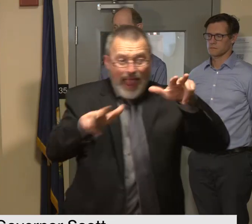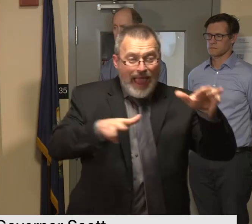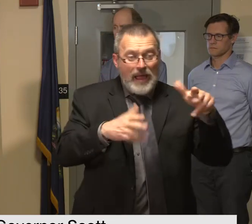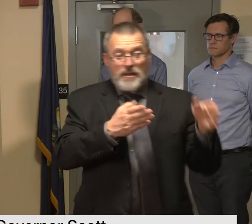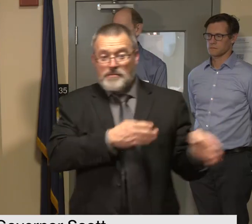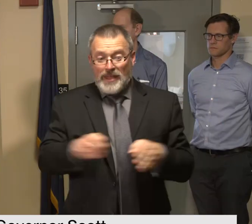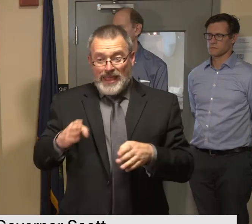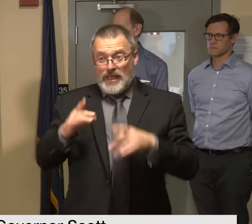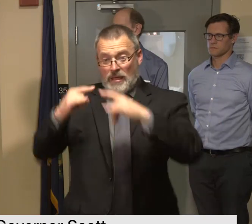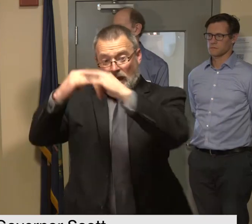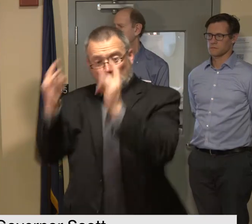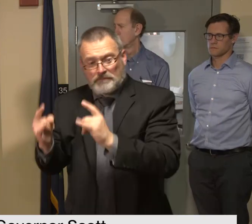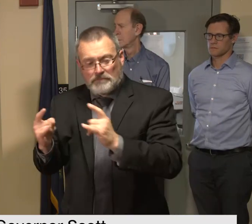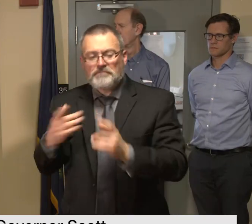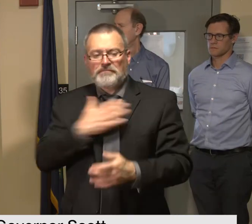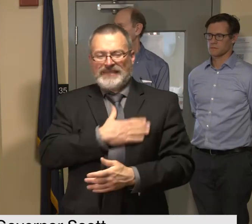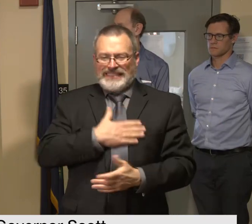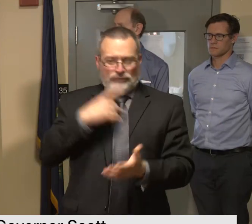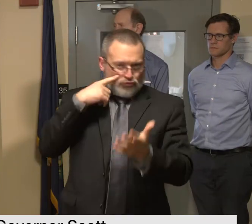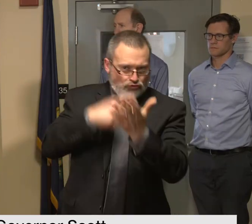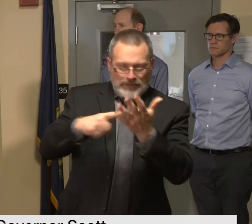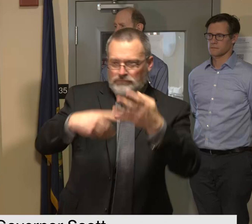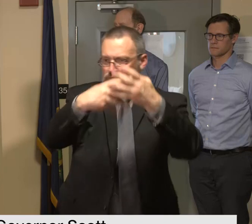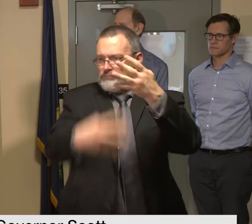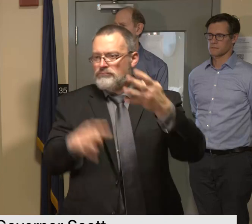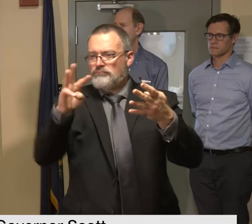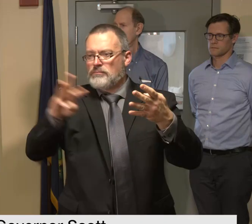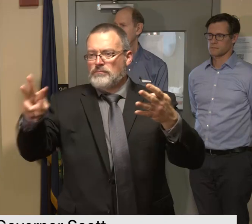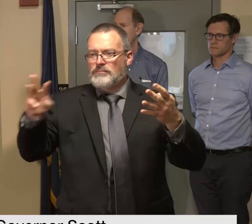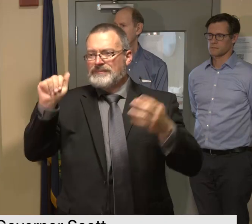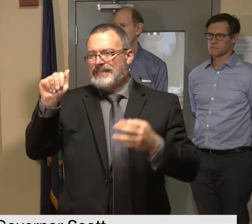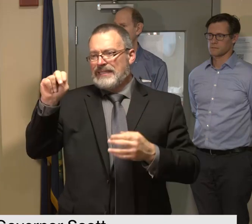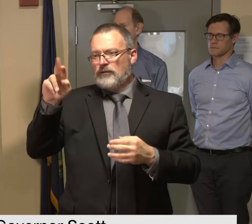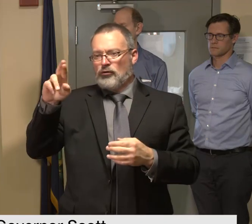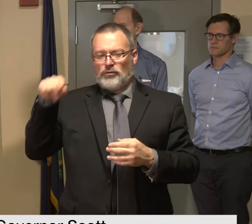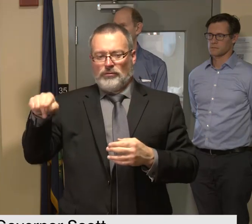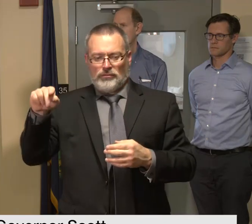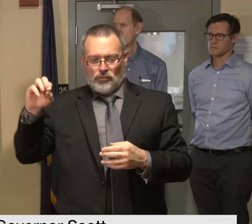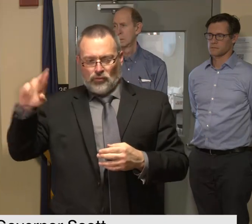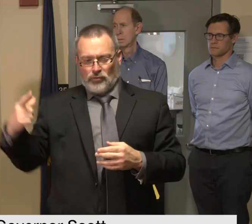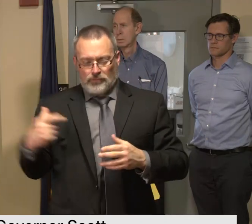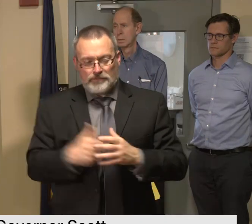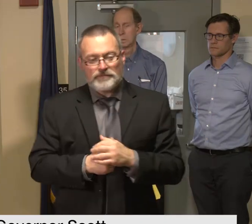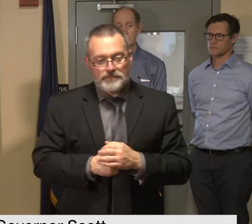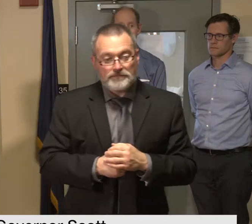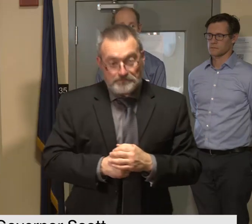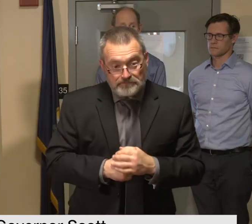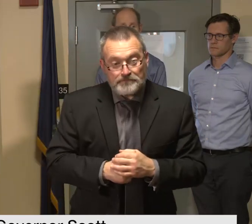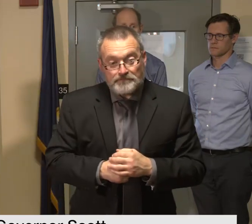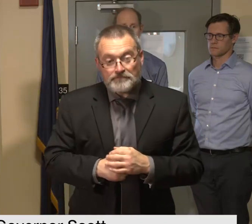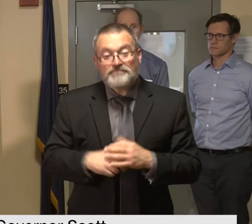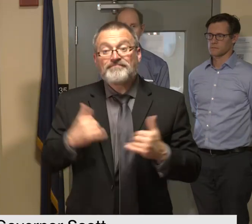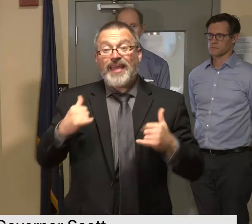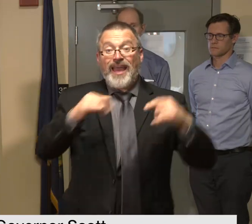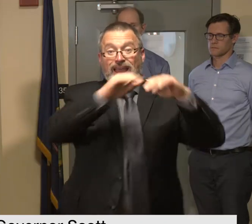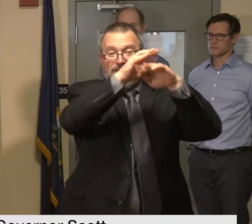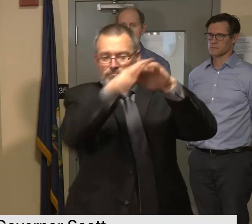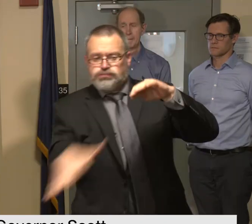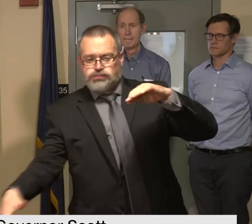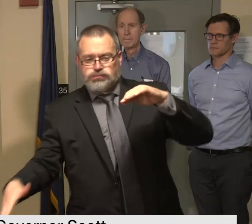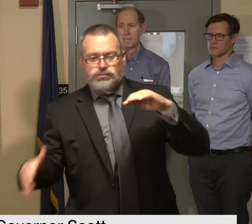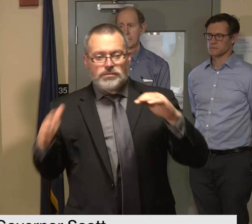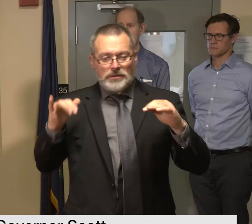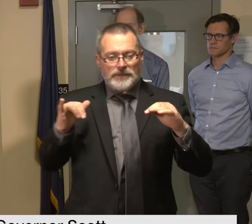speaking to landslides our geology team has received four reports of flood related landslides